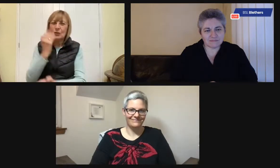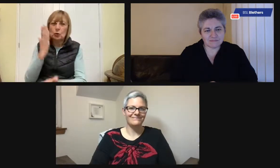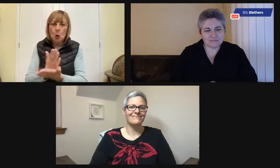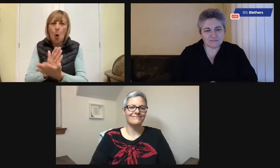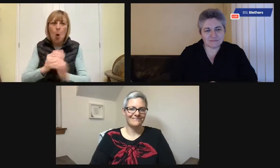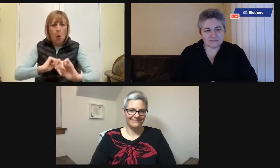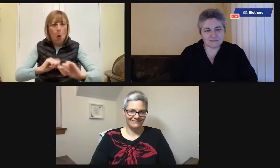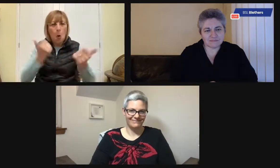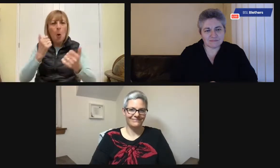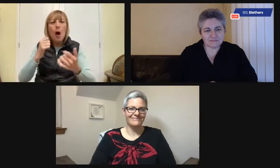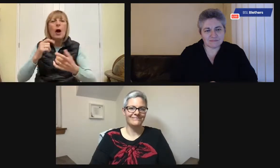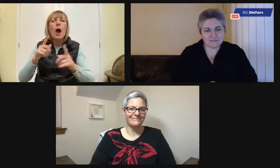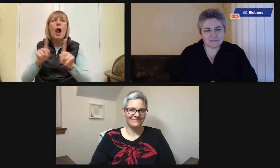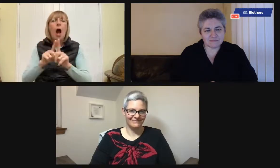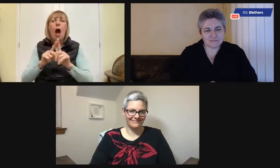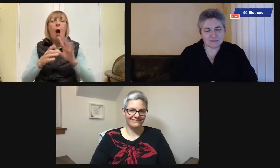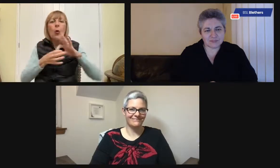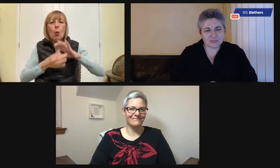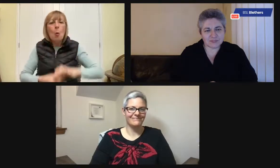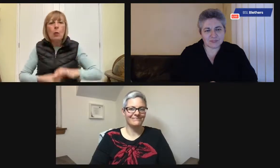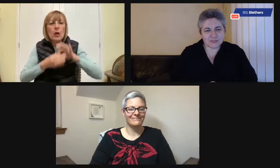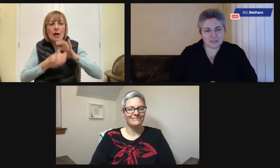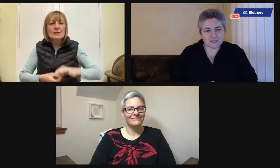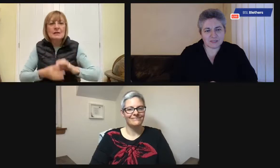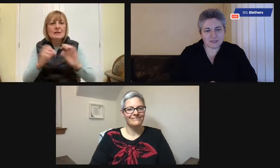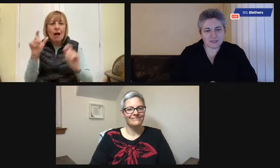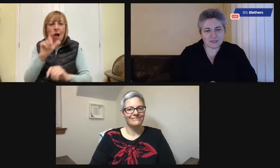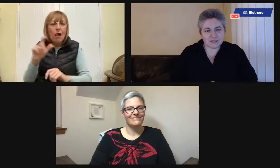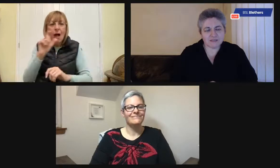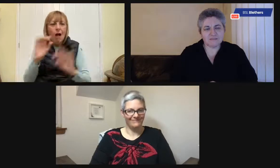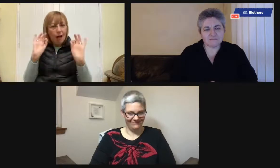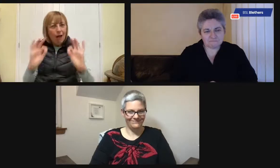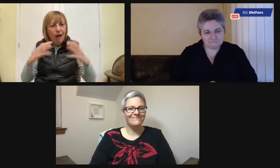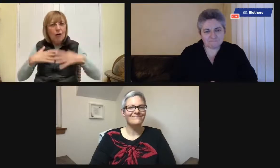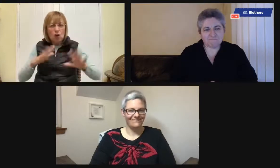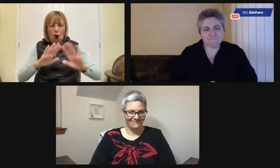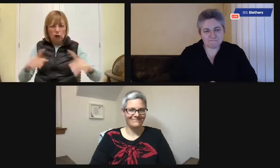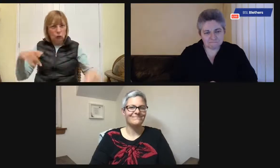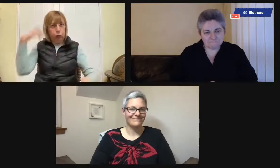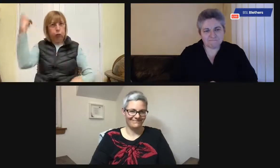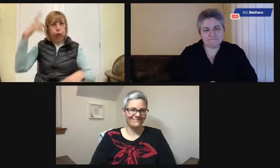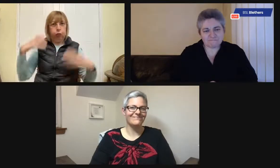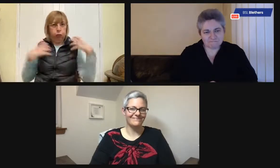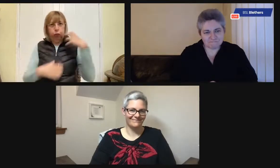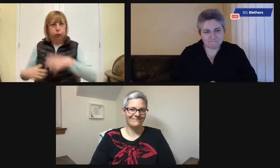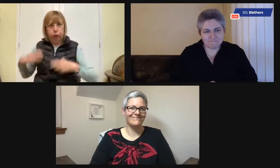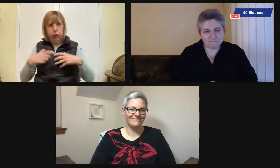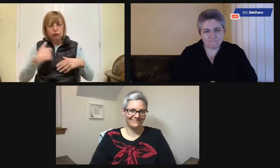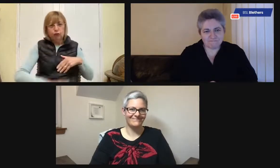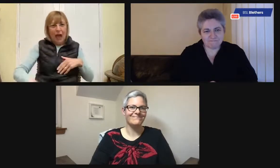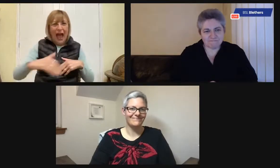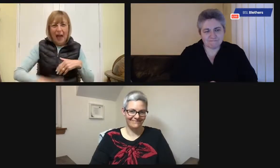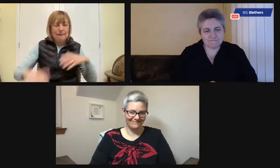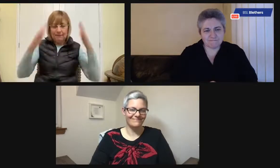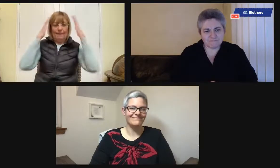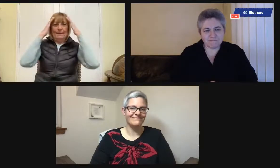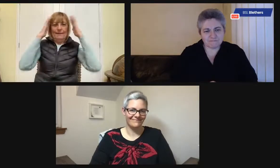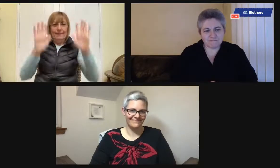And the carers knew that my mum was a very proud person. She always wanted to be colour-coordinated, well-turned-out. She didn't like